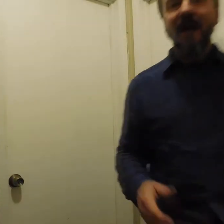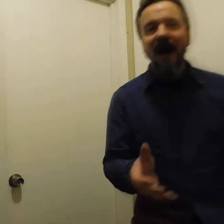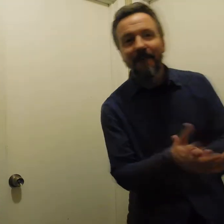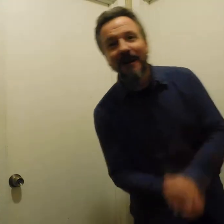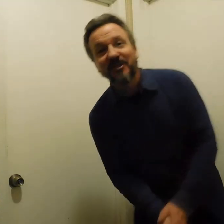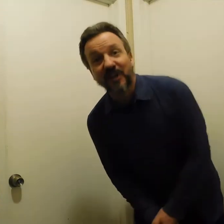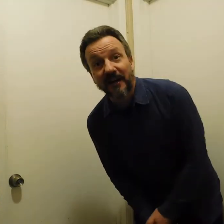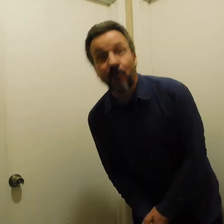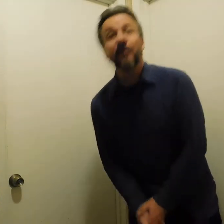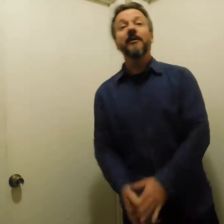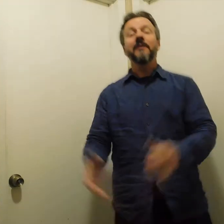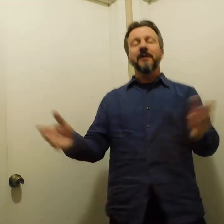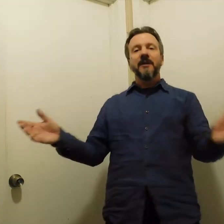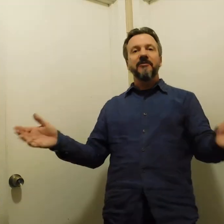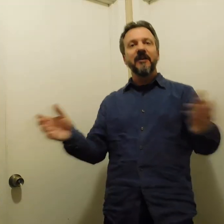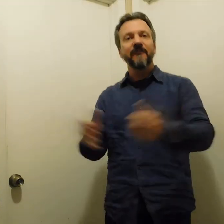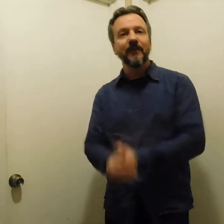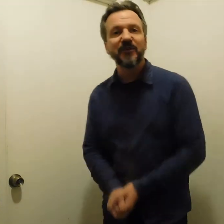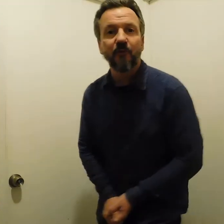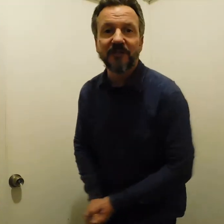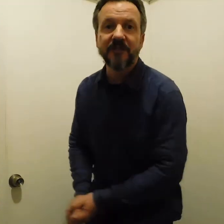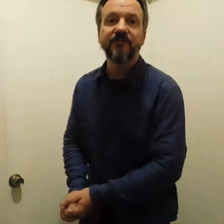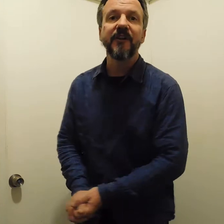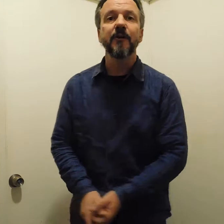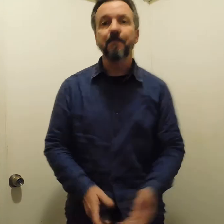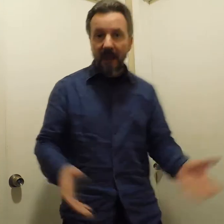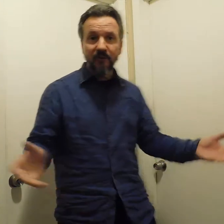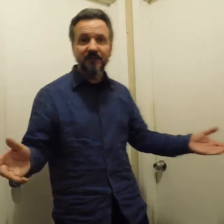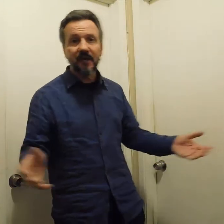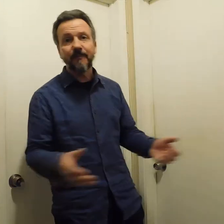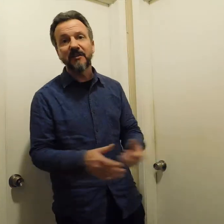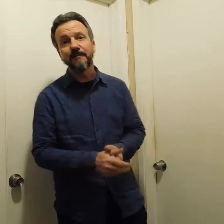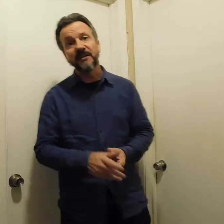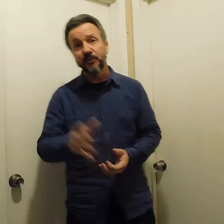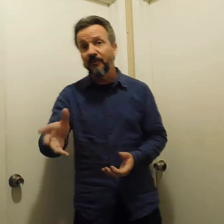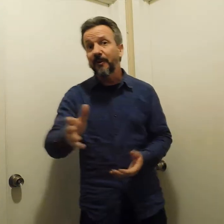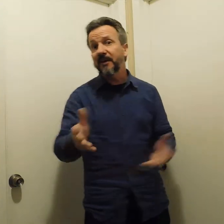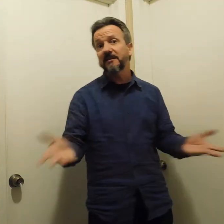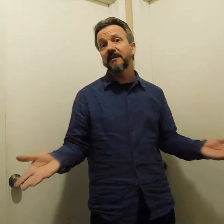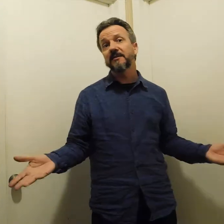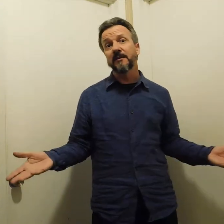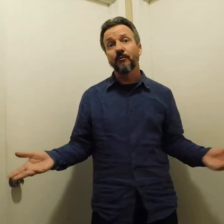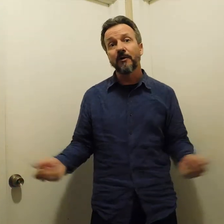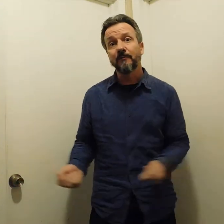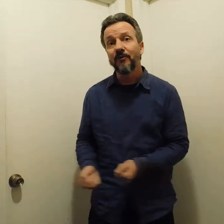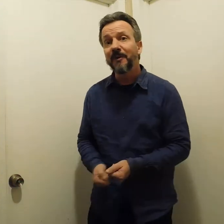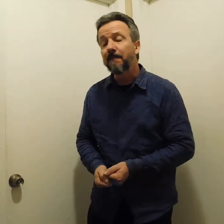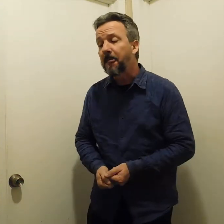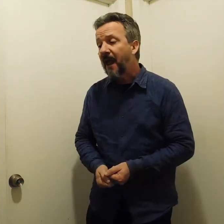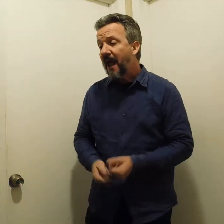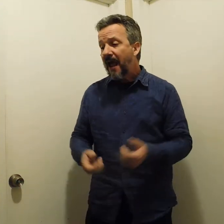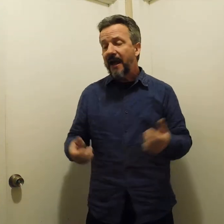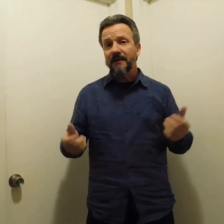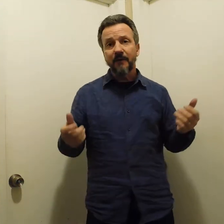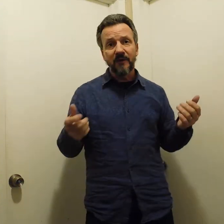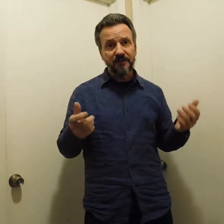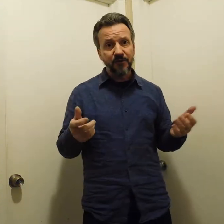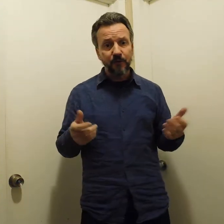Hi, my name is Johnny Korn. Thank you very much for watching this video. I wanted to talk about the Me Too movement because I think it's an important movement. And I wanted to